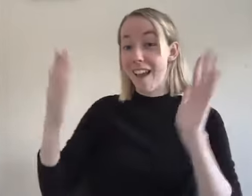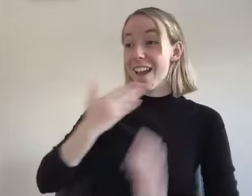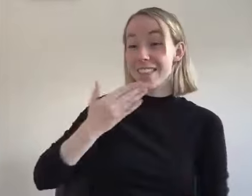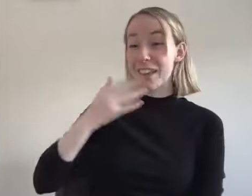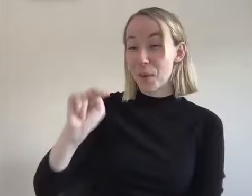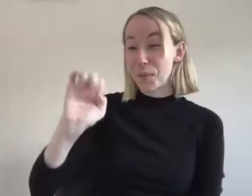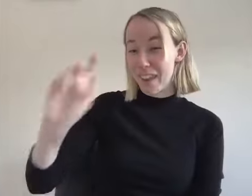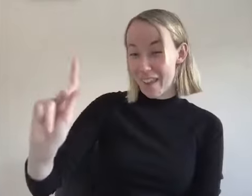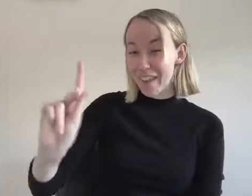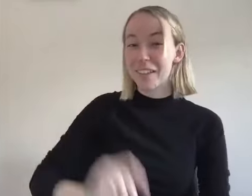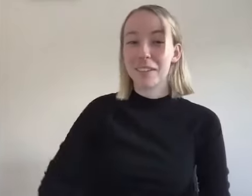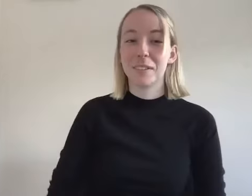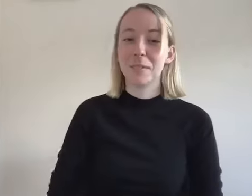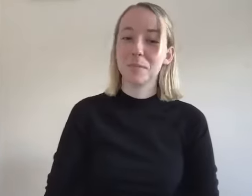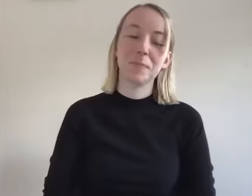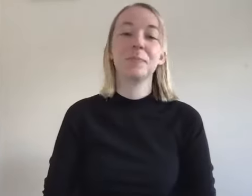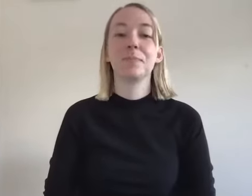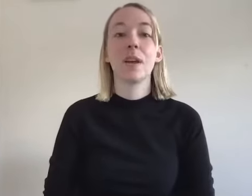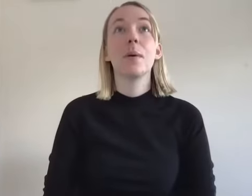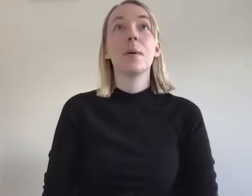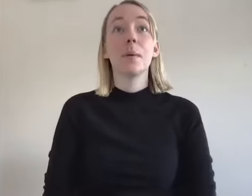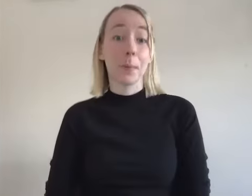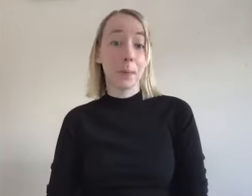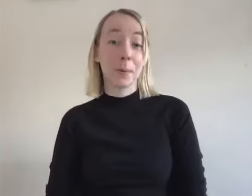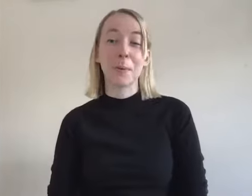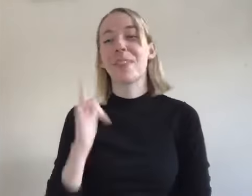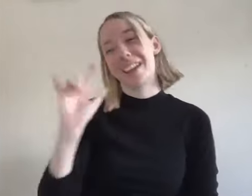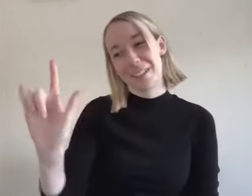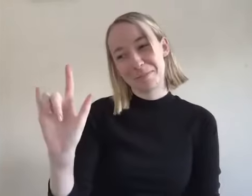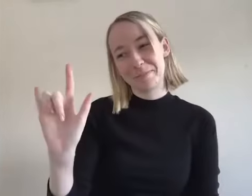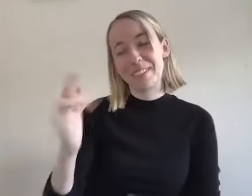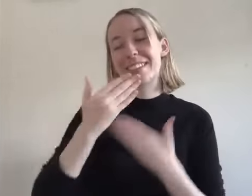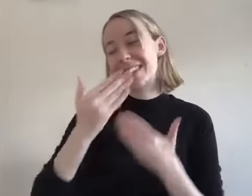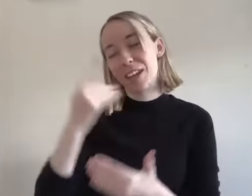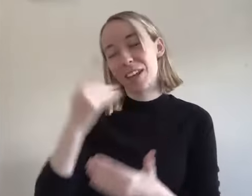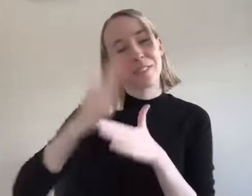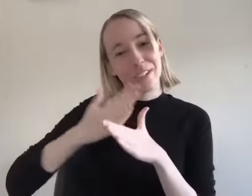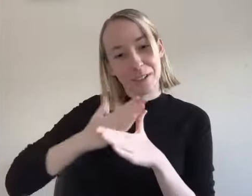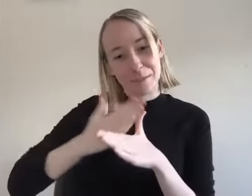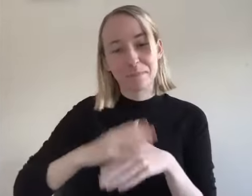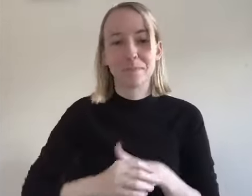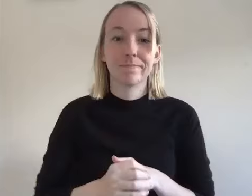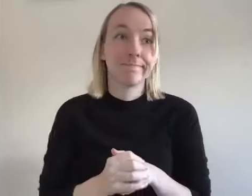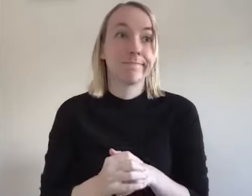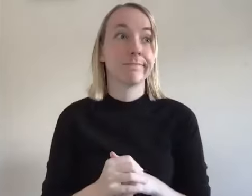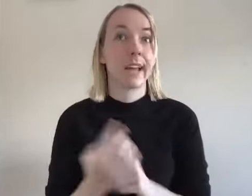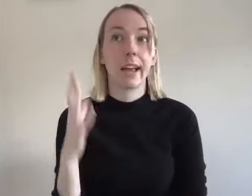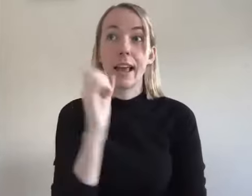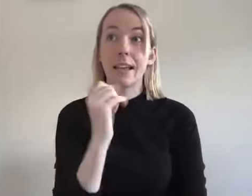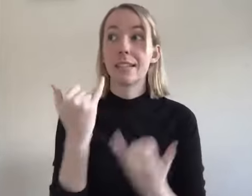yay thank you nick um um i love you thank you for your share um i